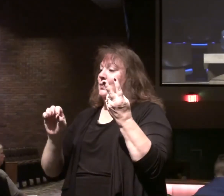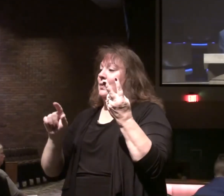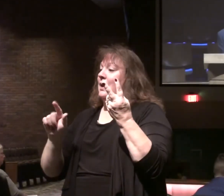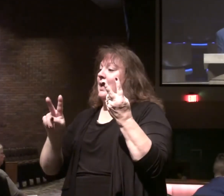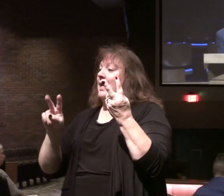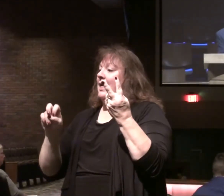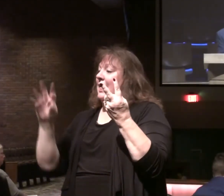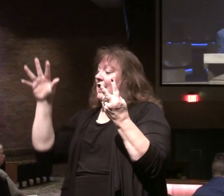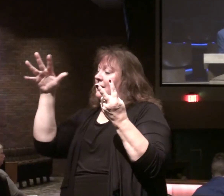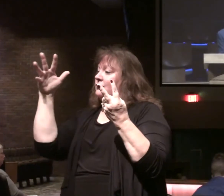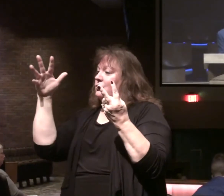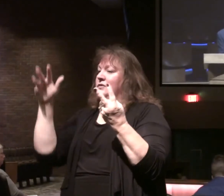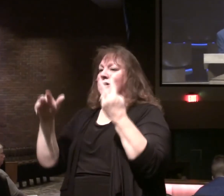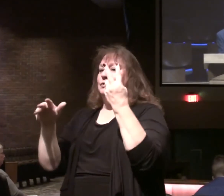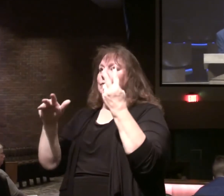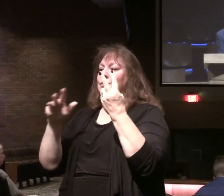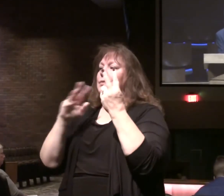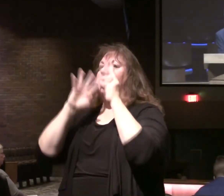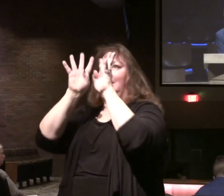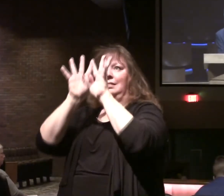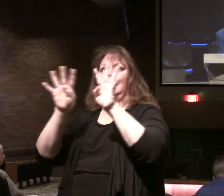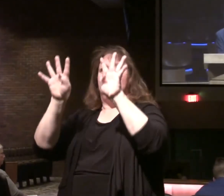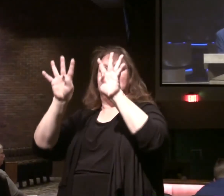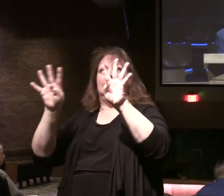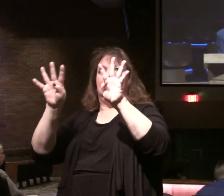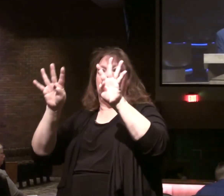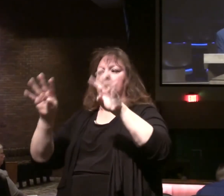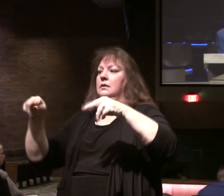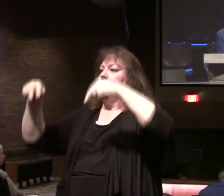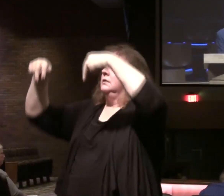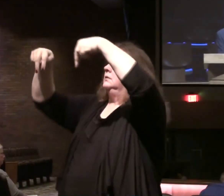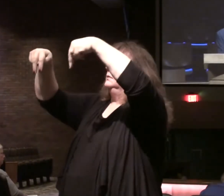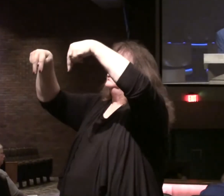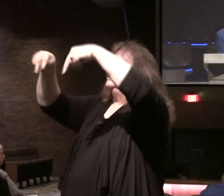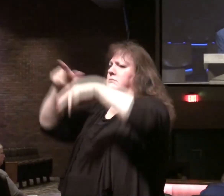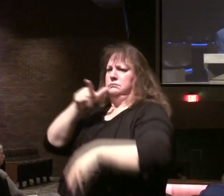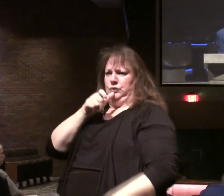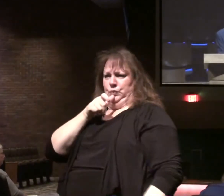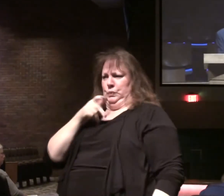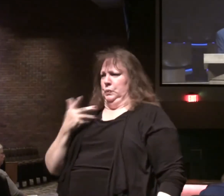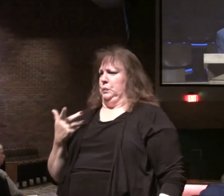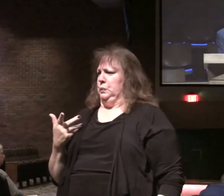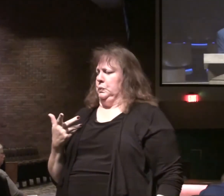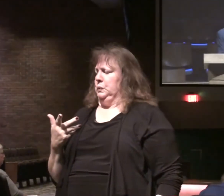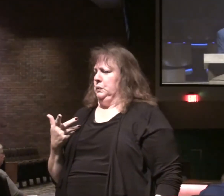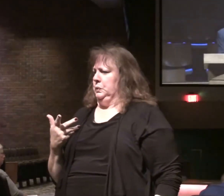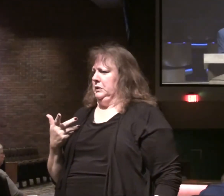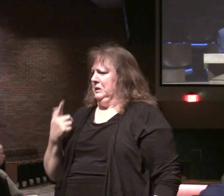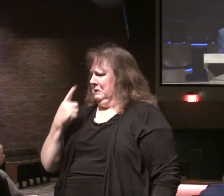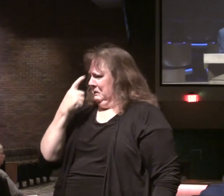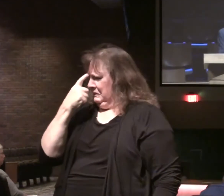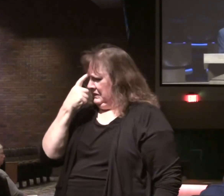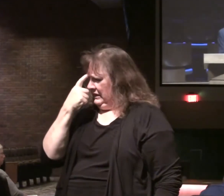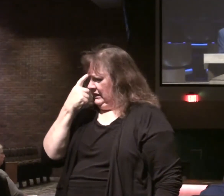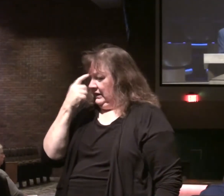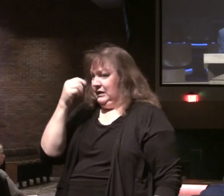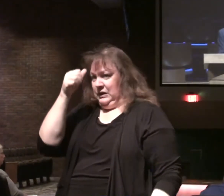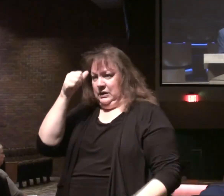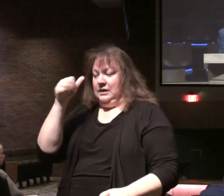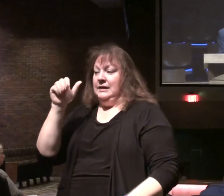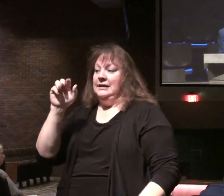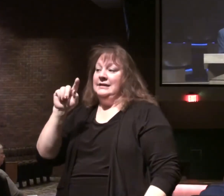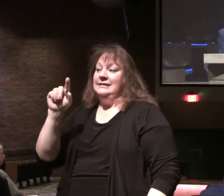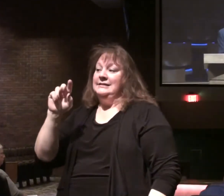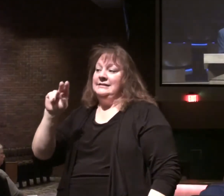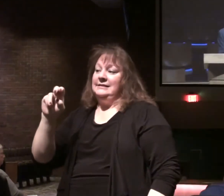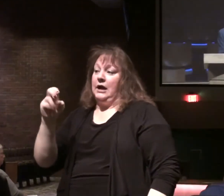two lampstands that stand before the Lord of the earth. Wonder who they are. Well, if you think, remember Zechariah chapter